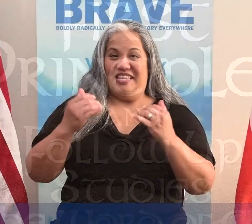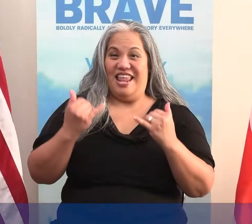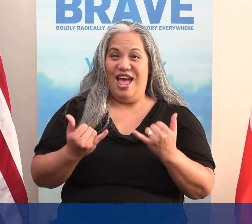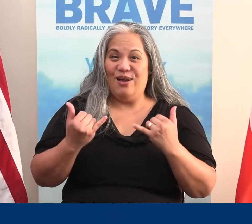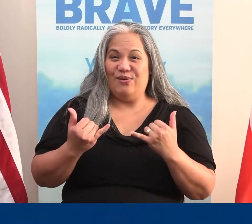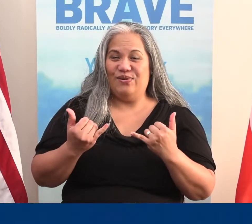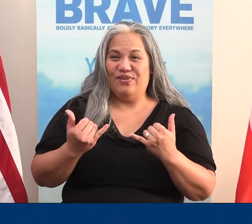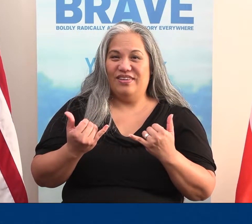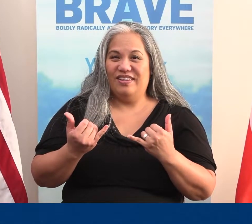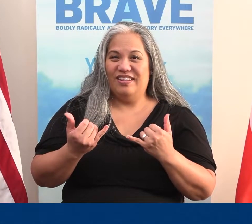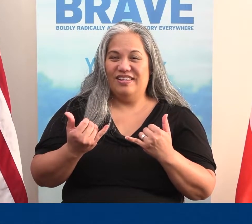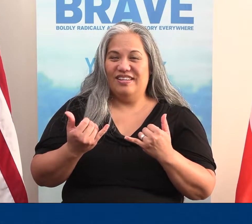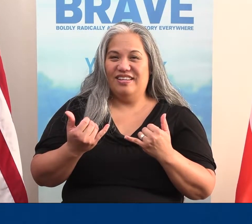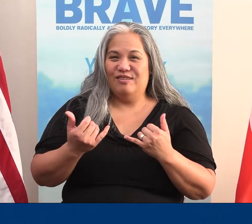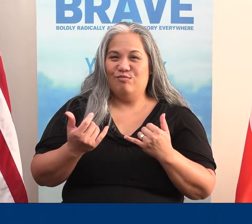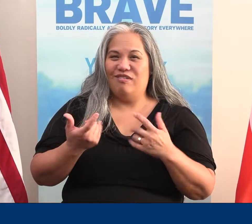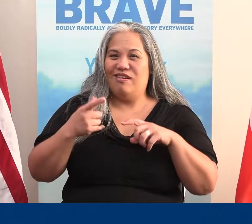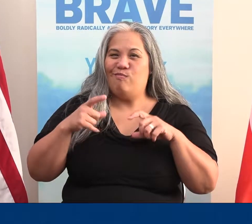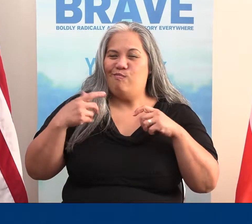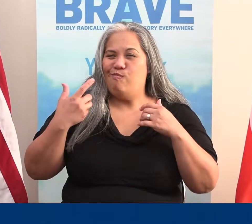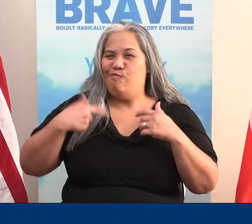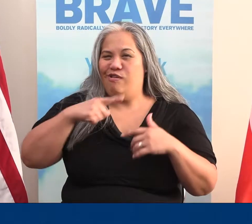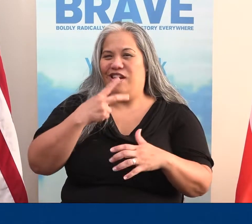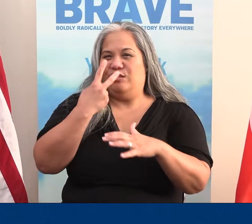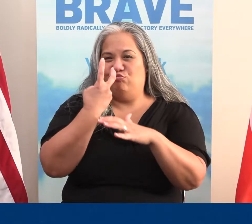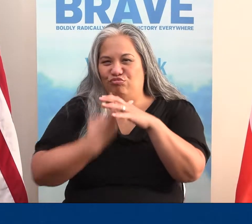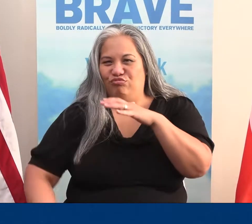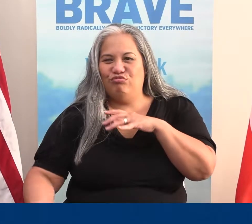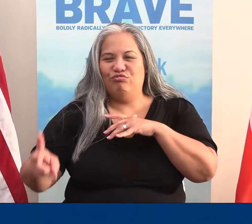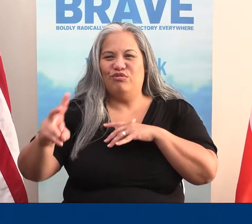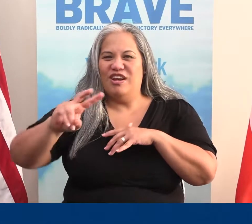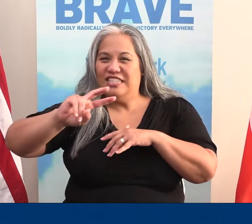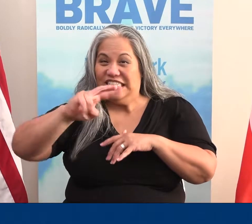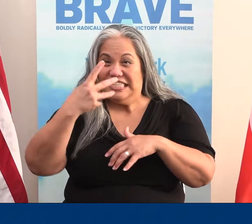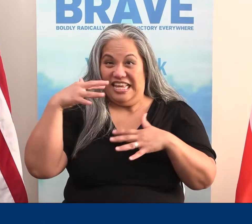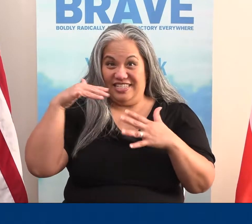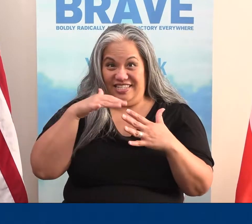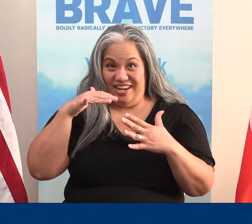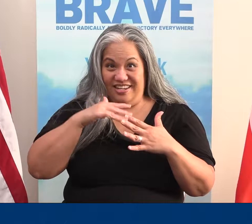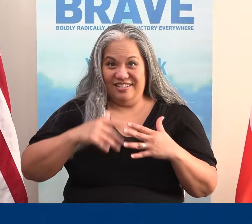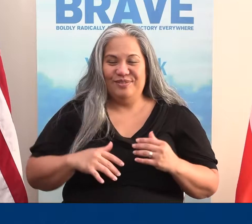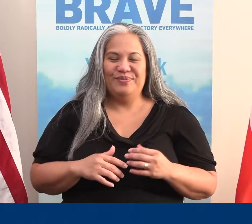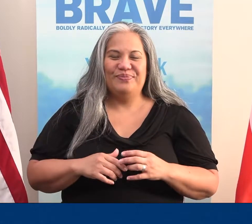Now, let's dive into our second study.